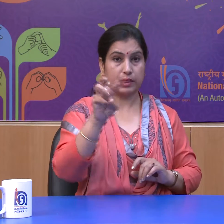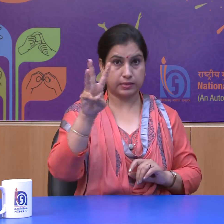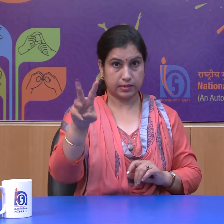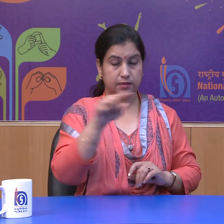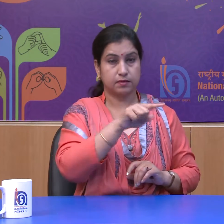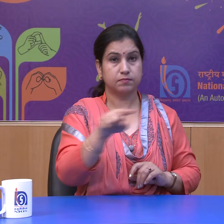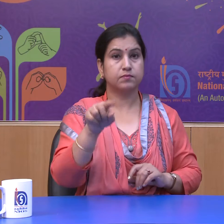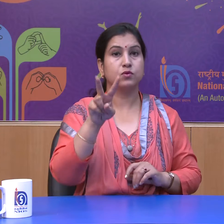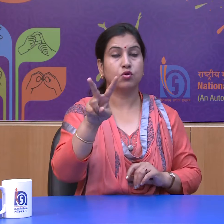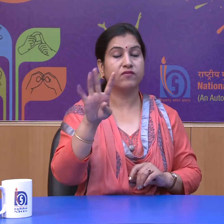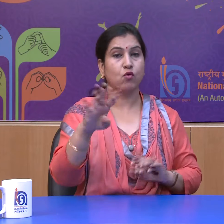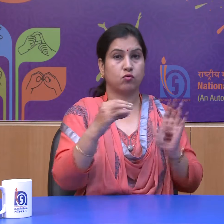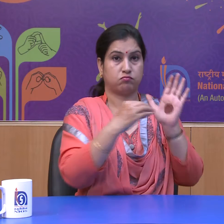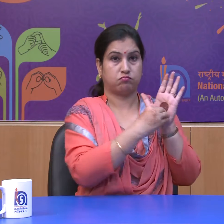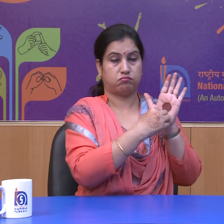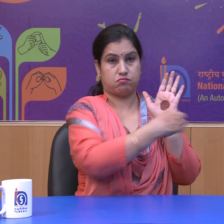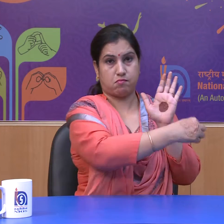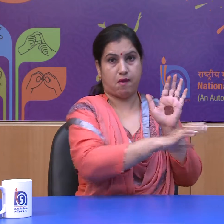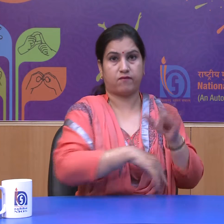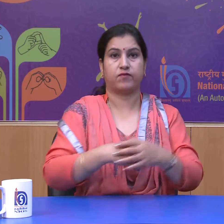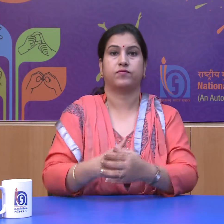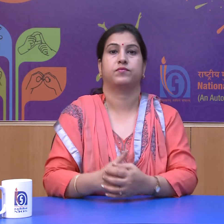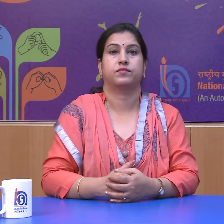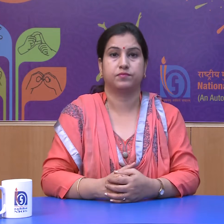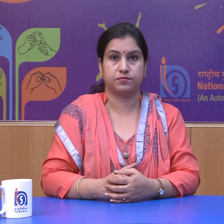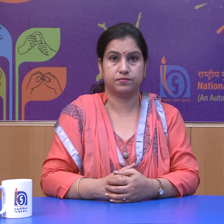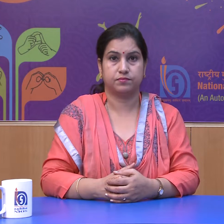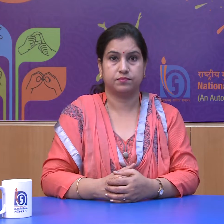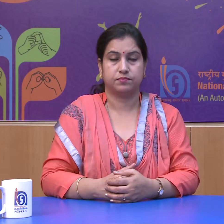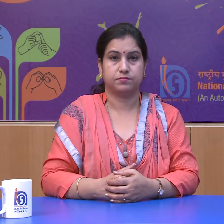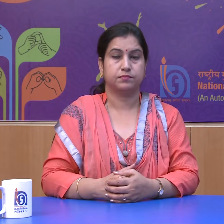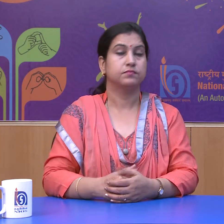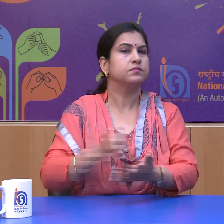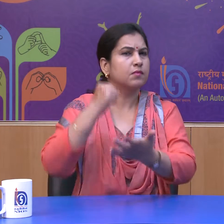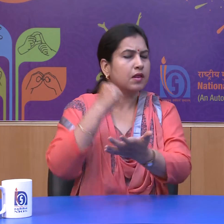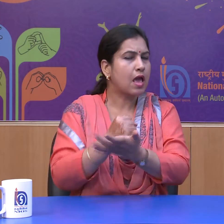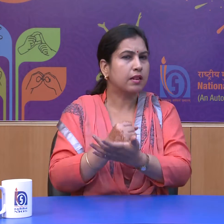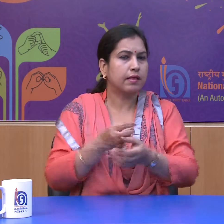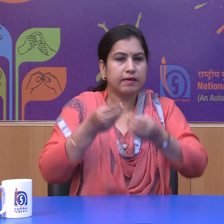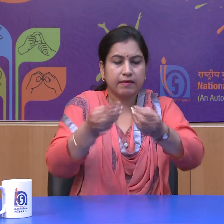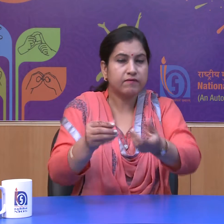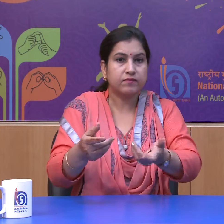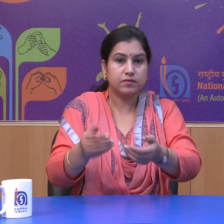of the constitution. The right gives protection from child labour.